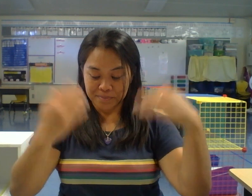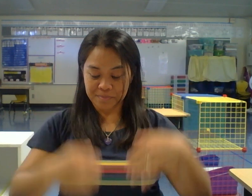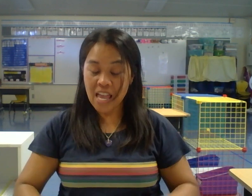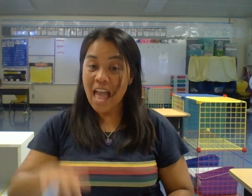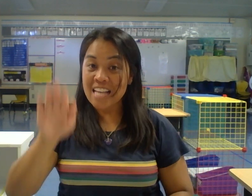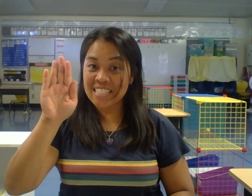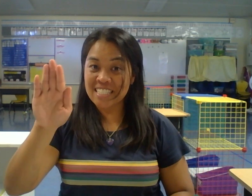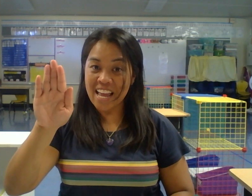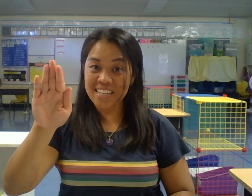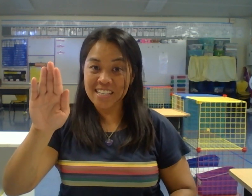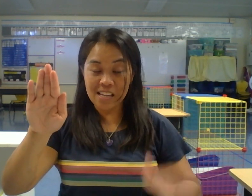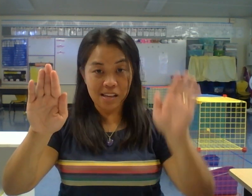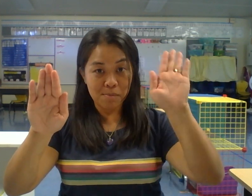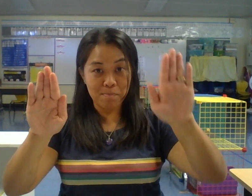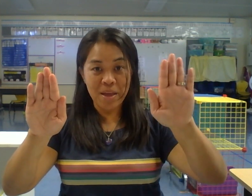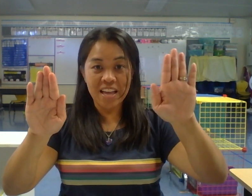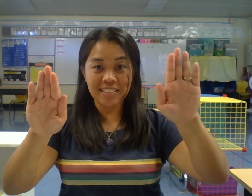Send Bend.